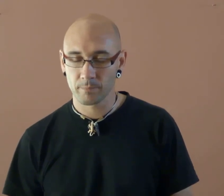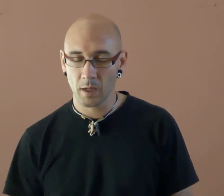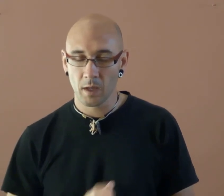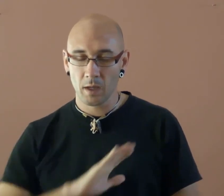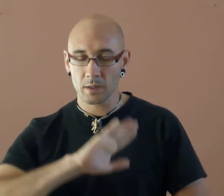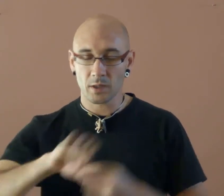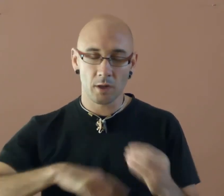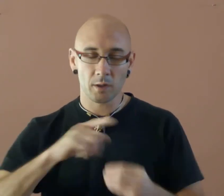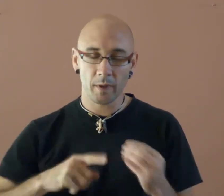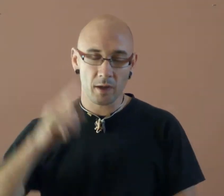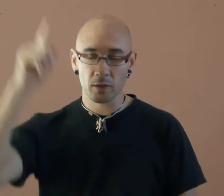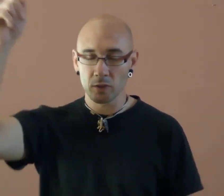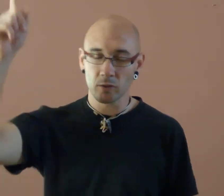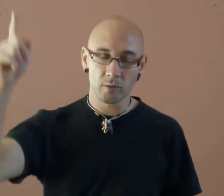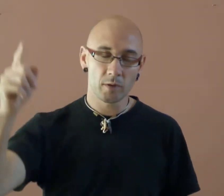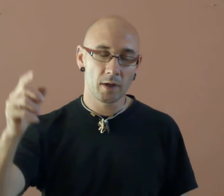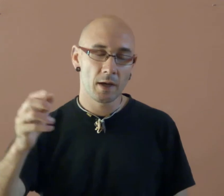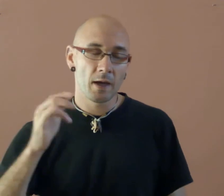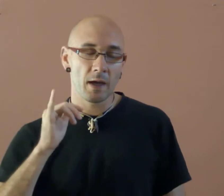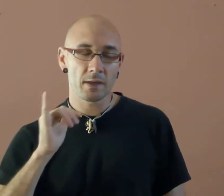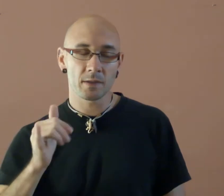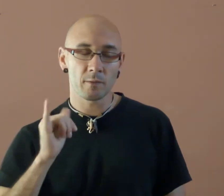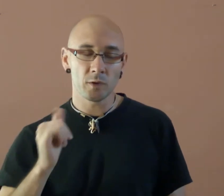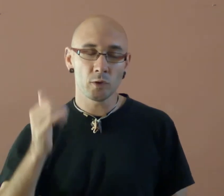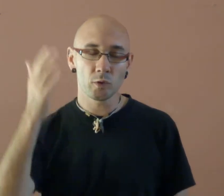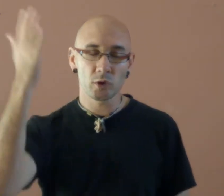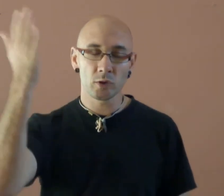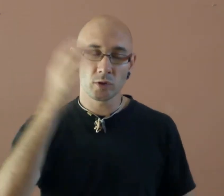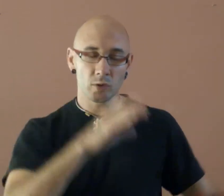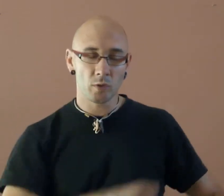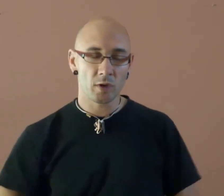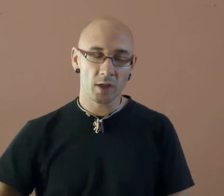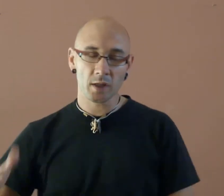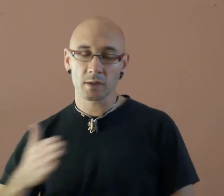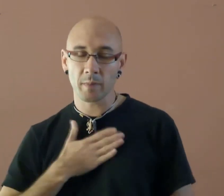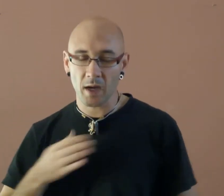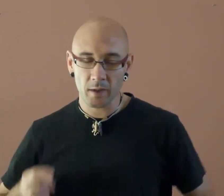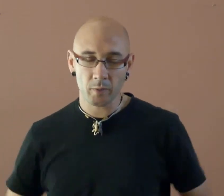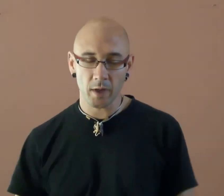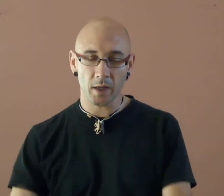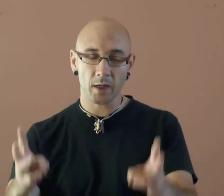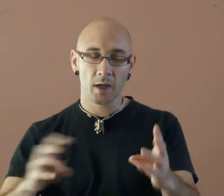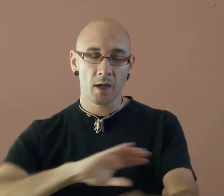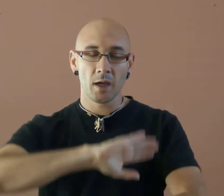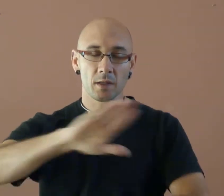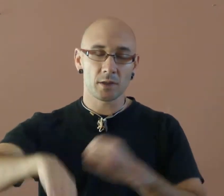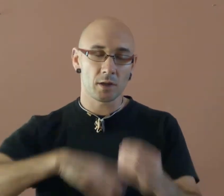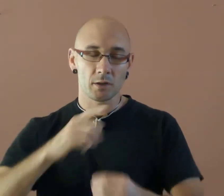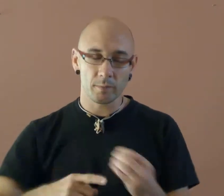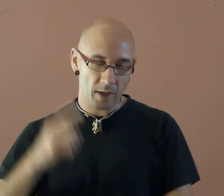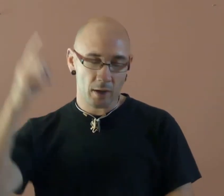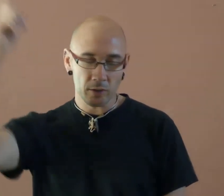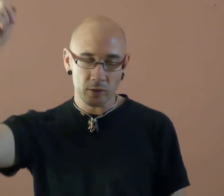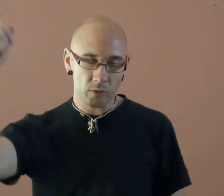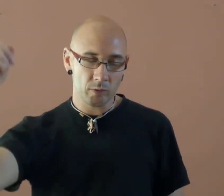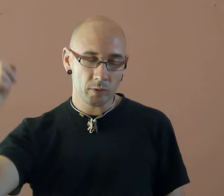It's All About You as if you should do things my way. It's All About You